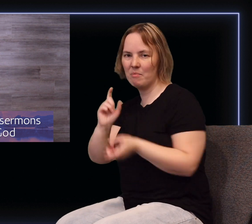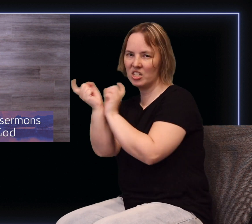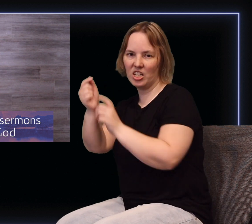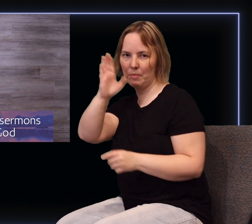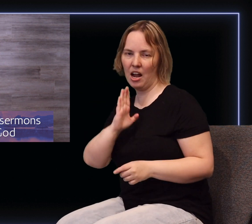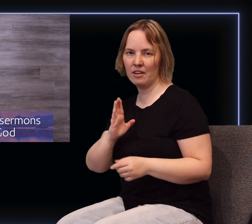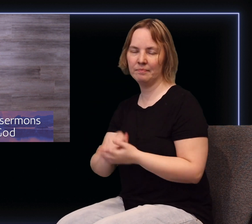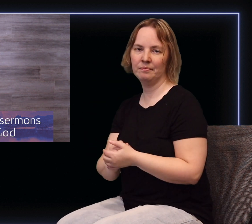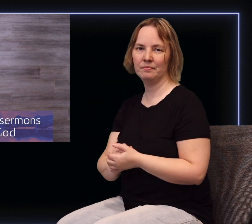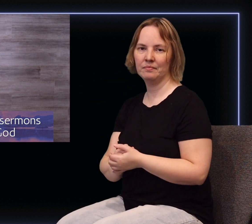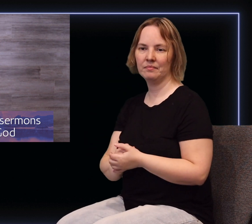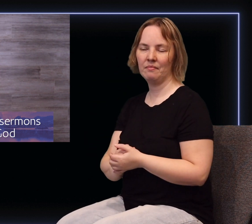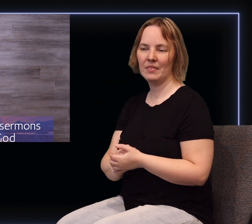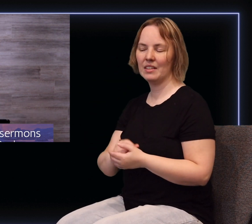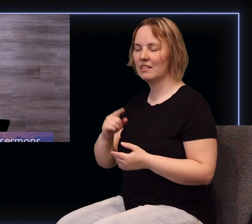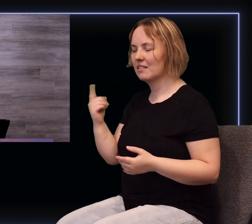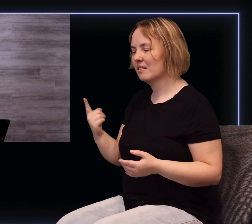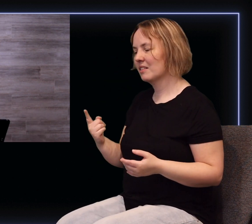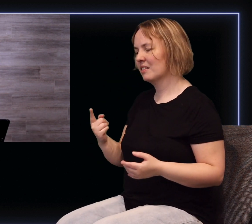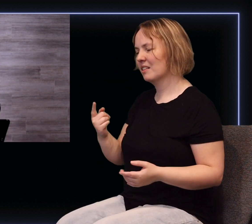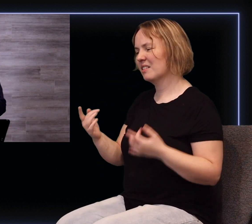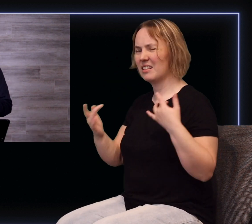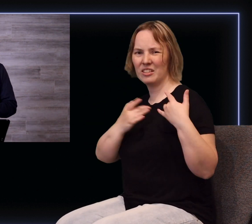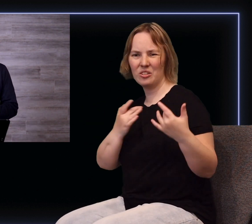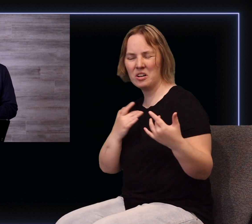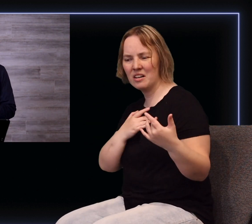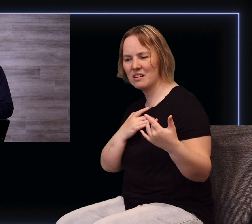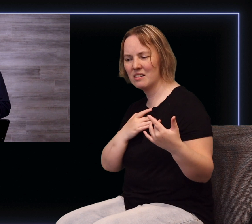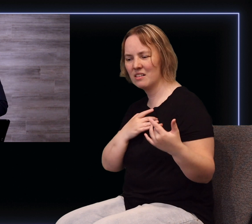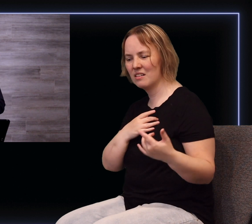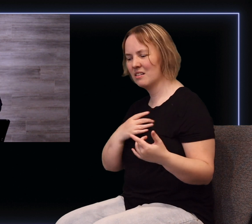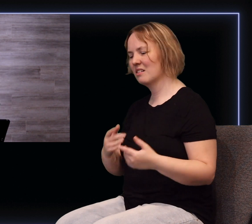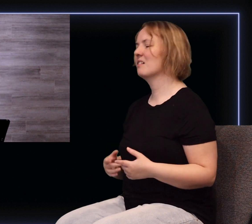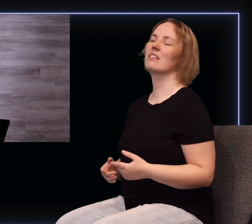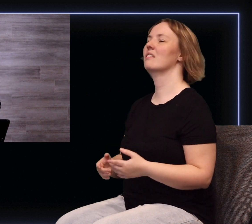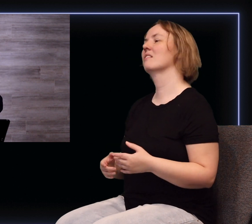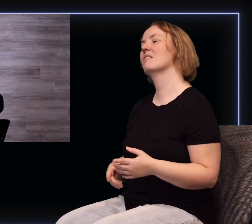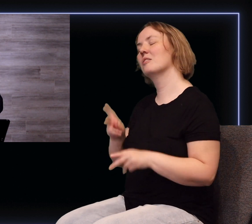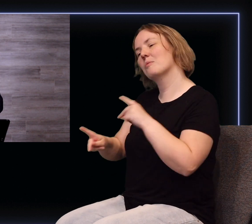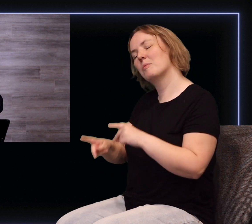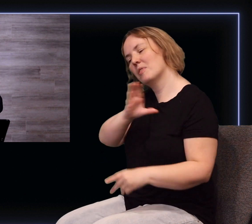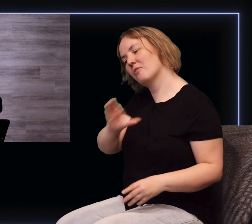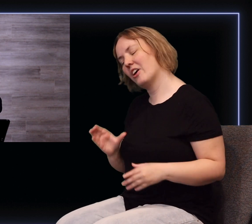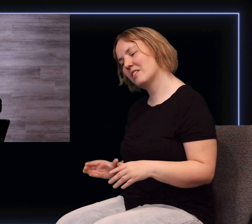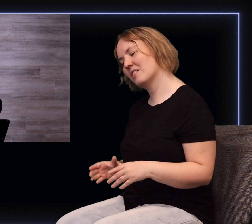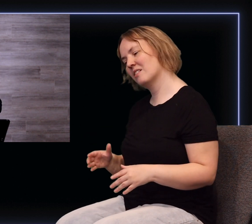by God. You know, one of the things that concerns me in the body of Christ today is that there seems to be a real tendency to give